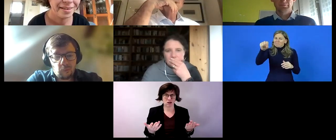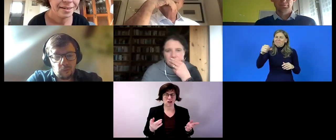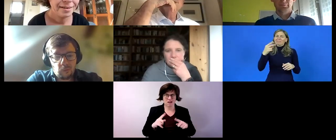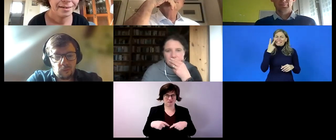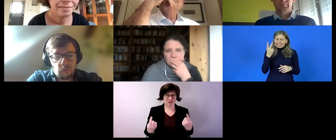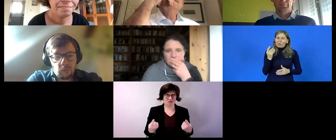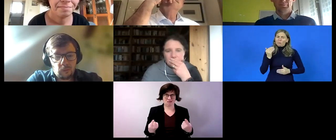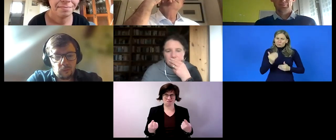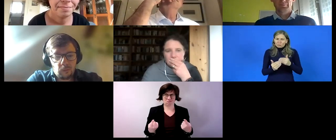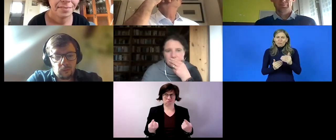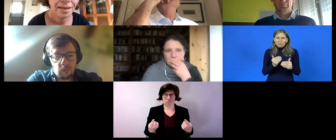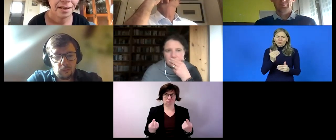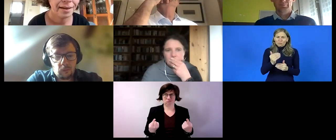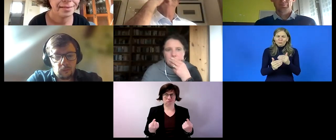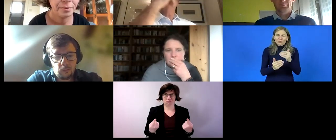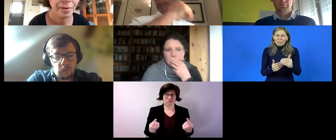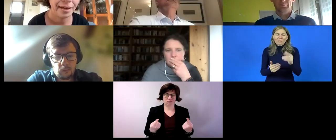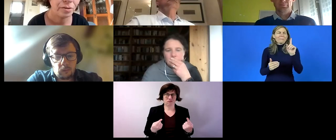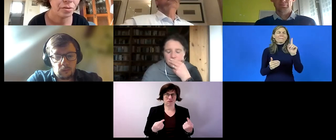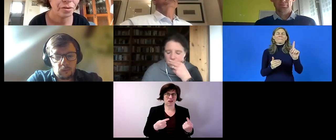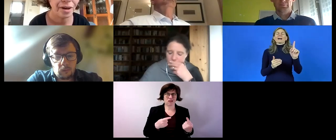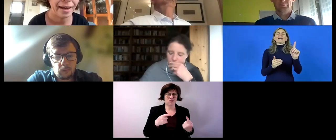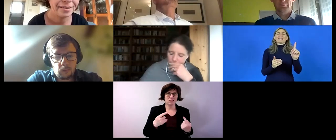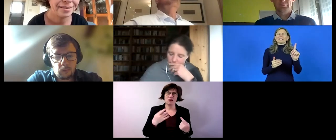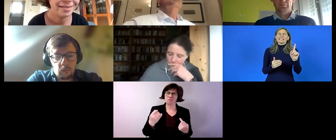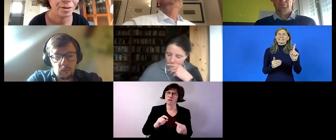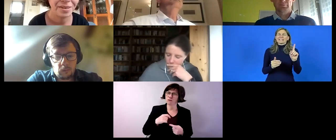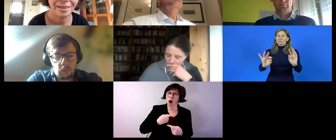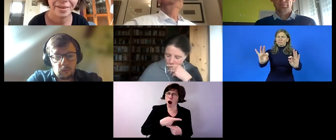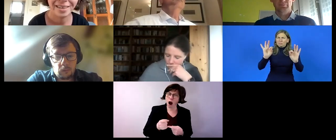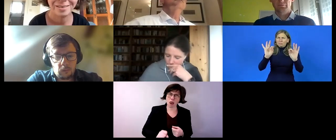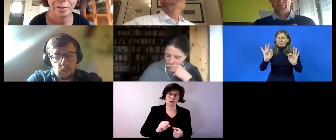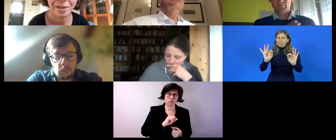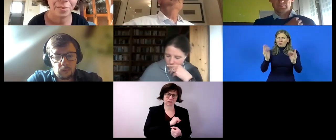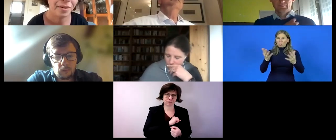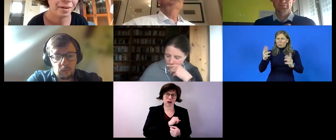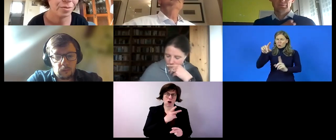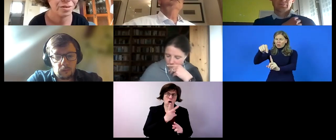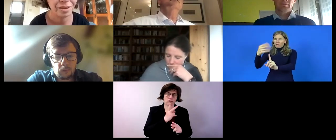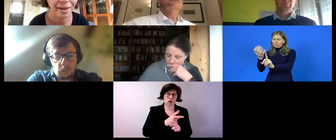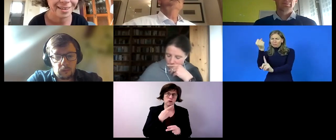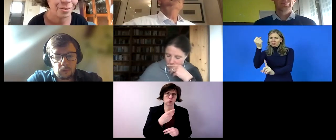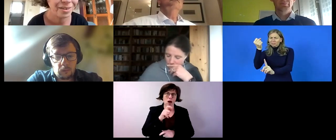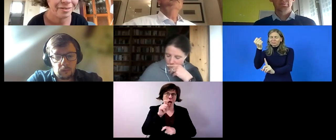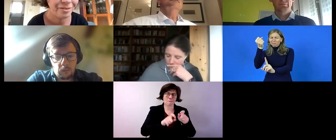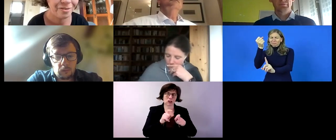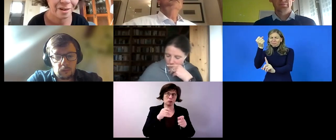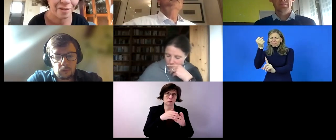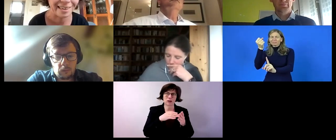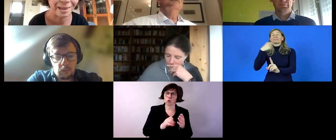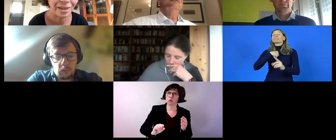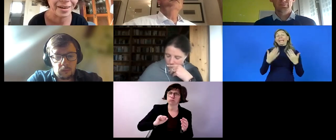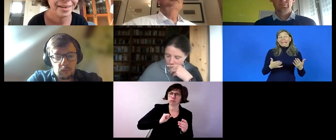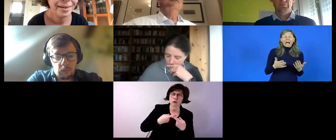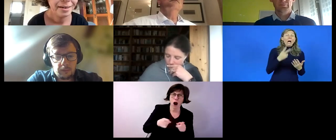quite where we want to be and we're considering the ratification of new legislation i think